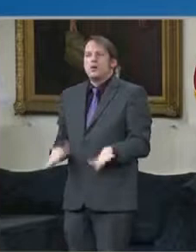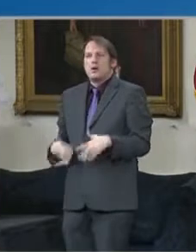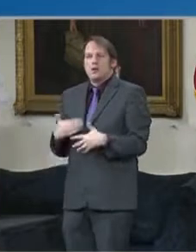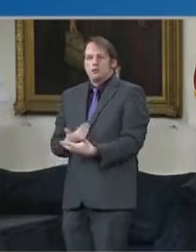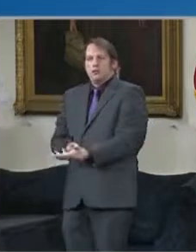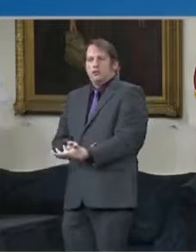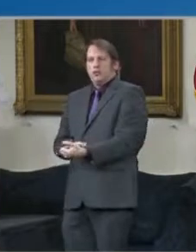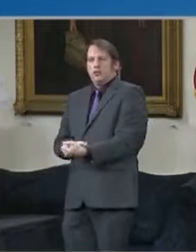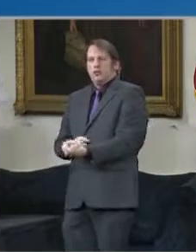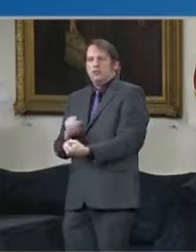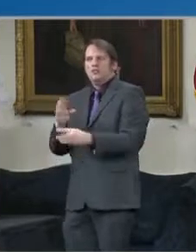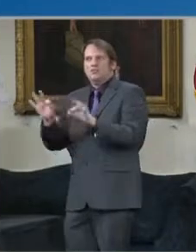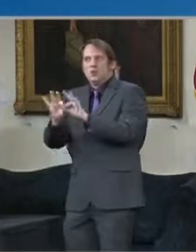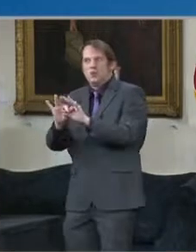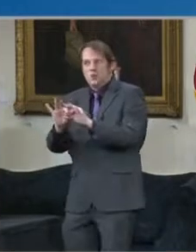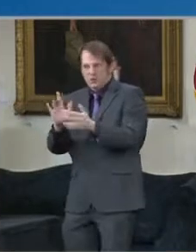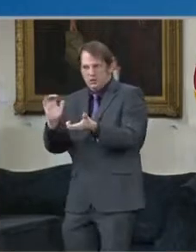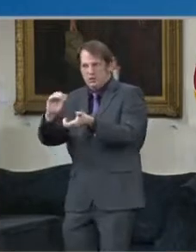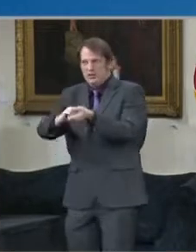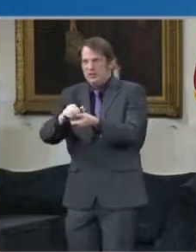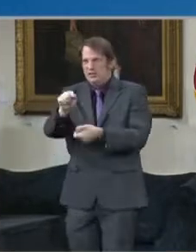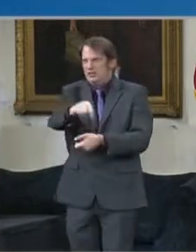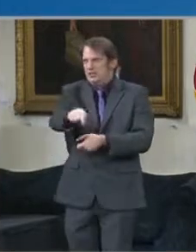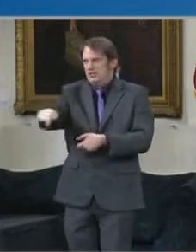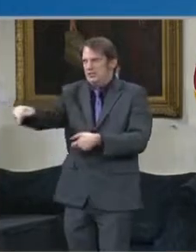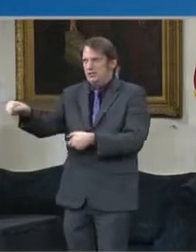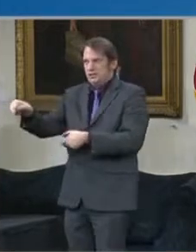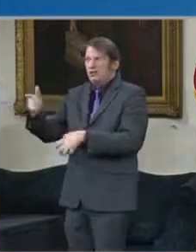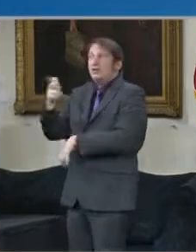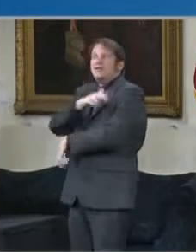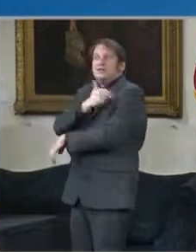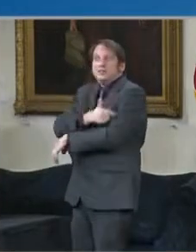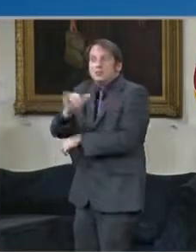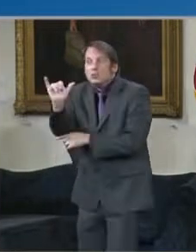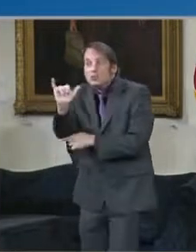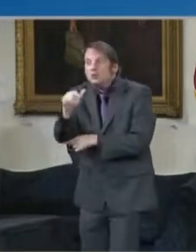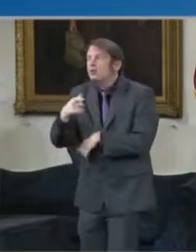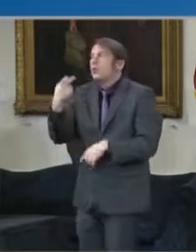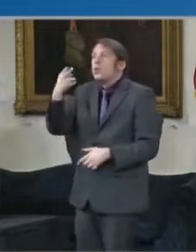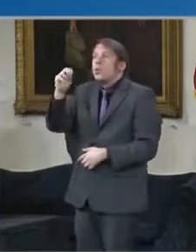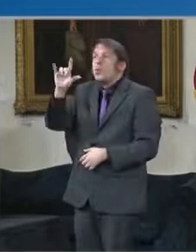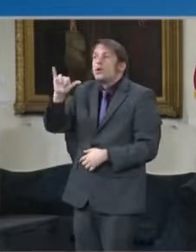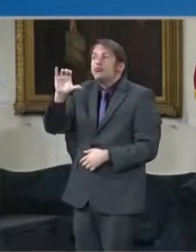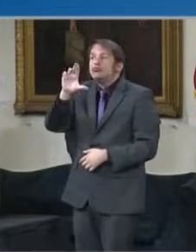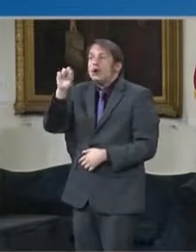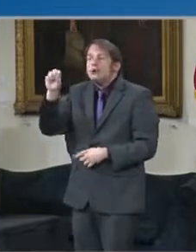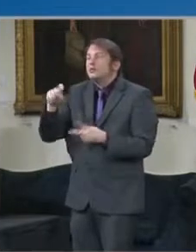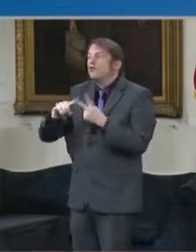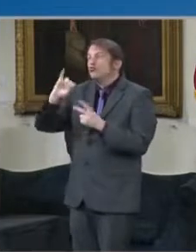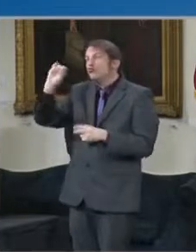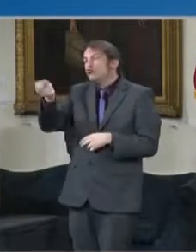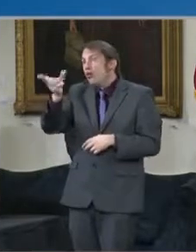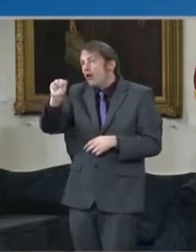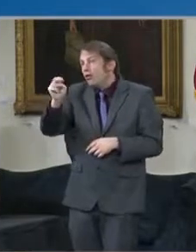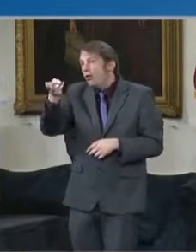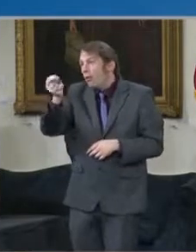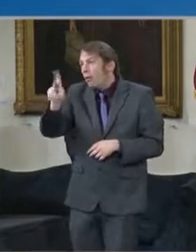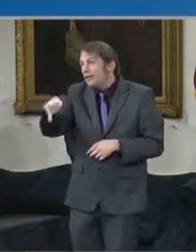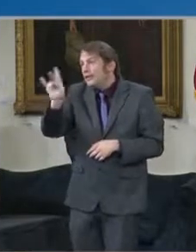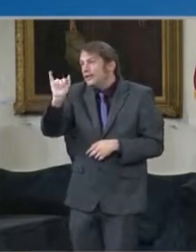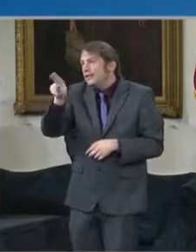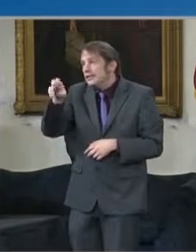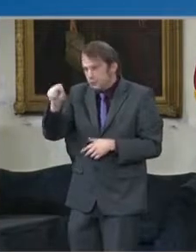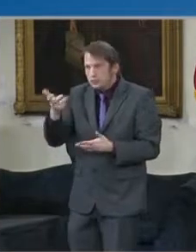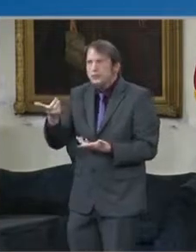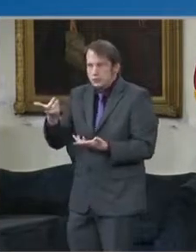healthcare Maryland institutions such as Holy Cross and Johns Hopkins and arms. I have worked with the vaccine task force since we stood